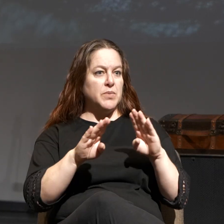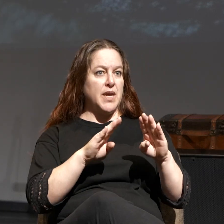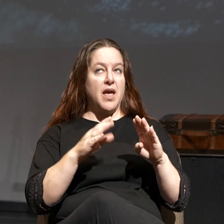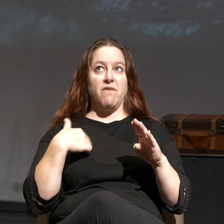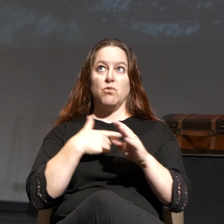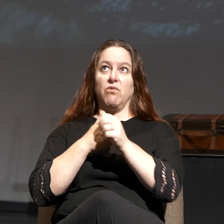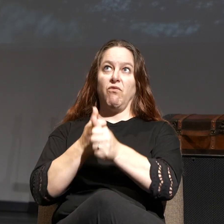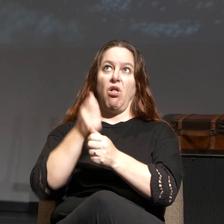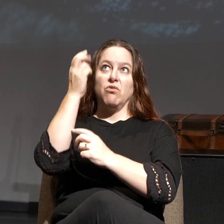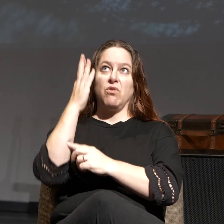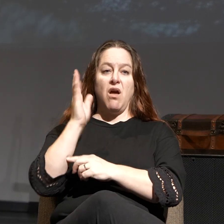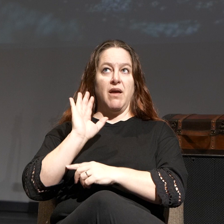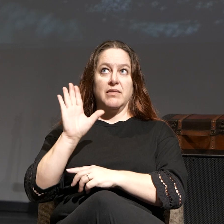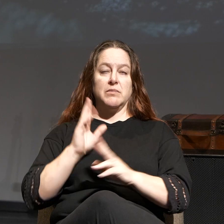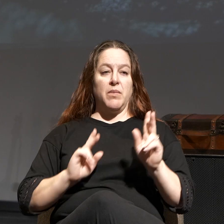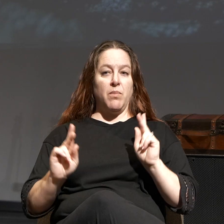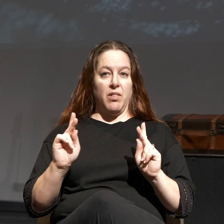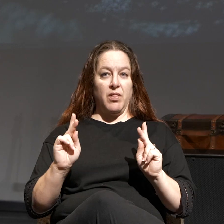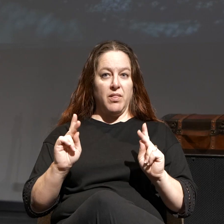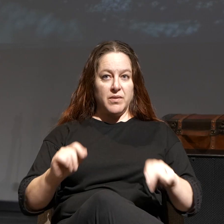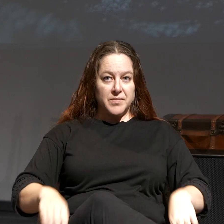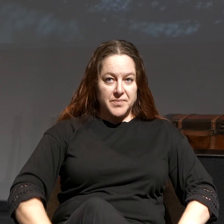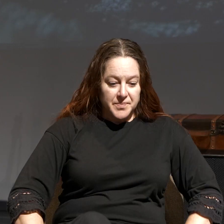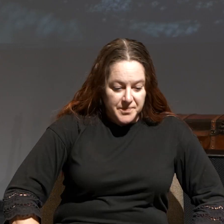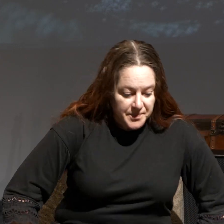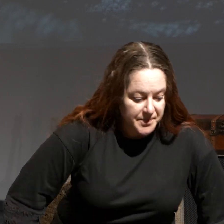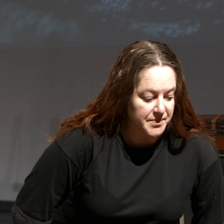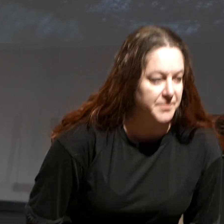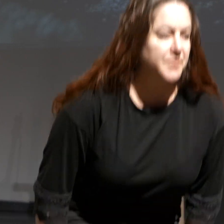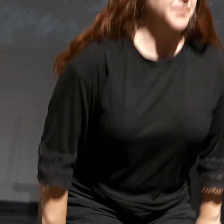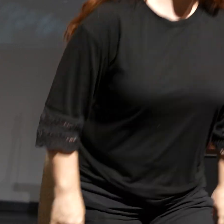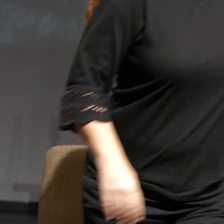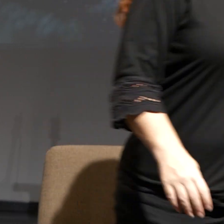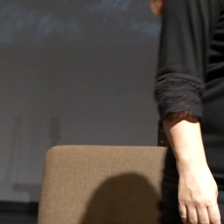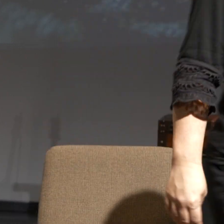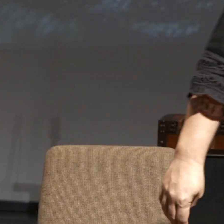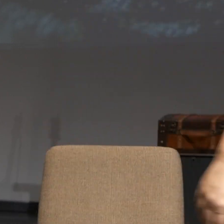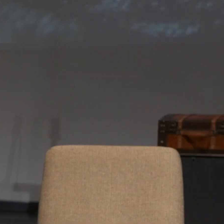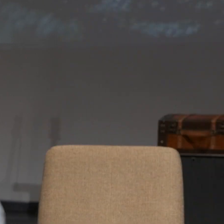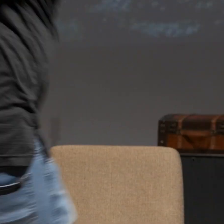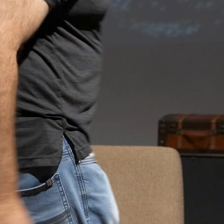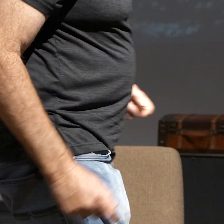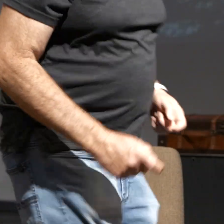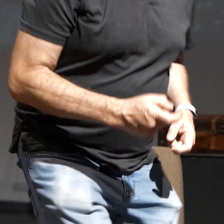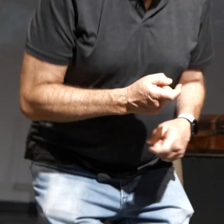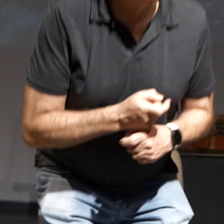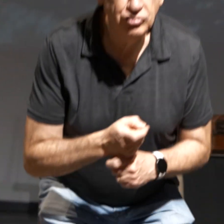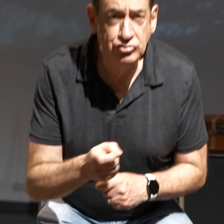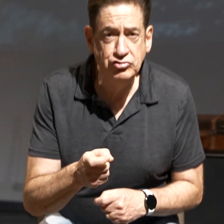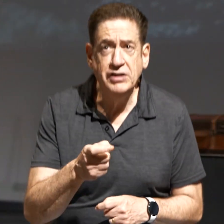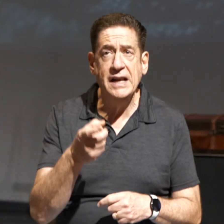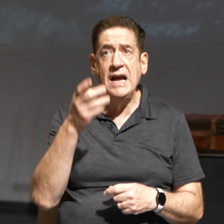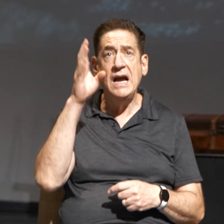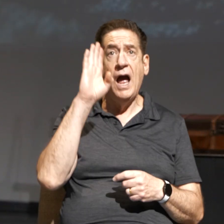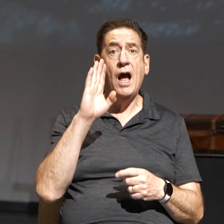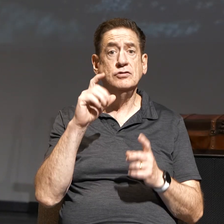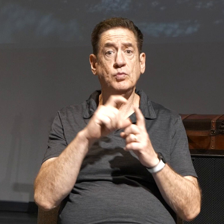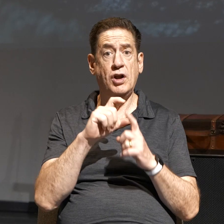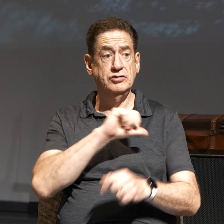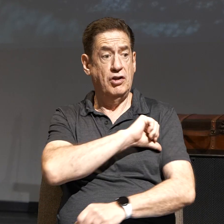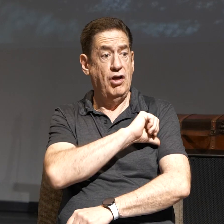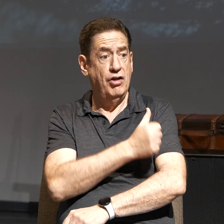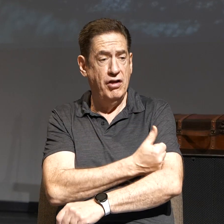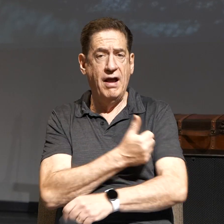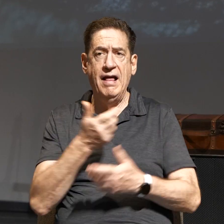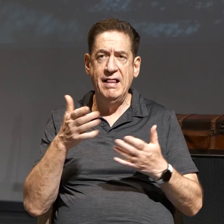people. So treating God's Word as authoritative means letting it both convict you, tell